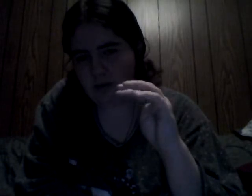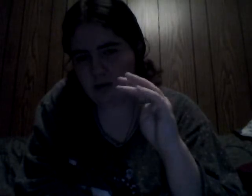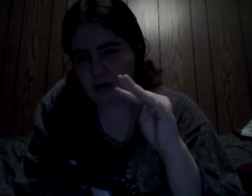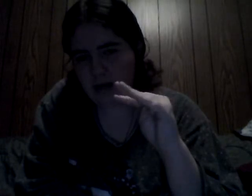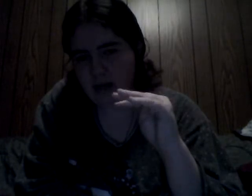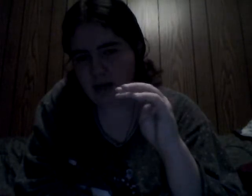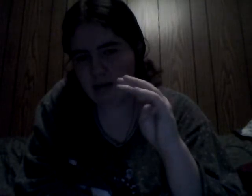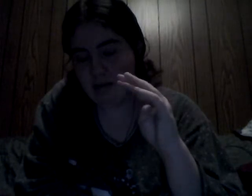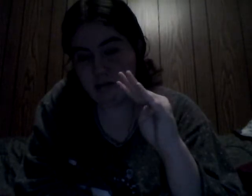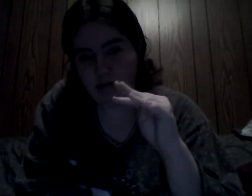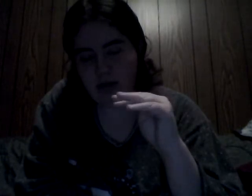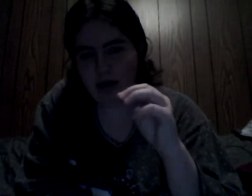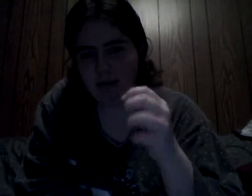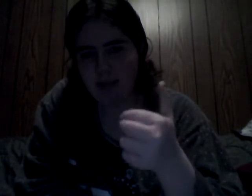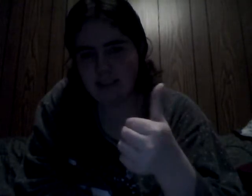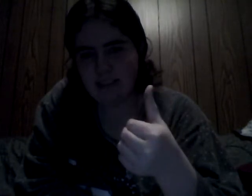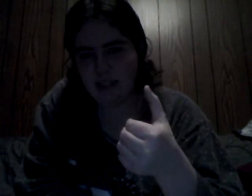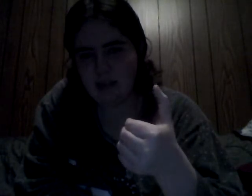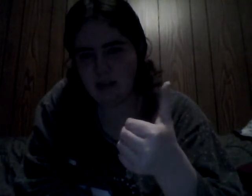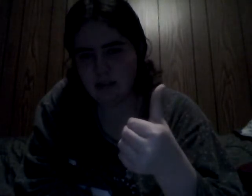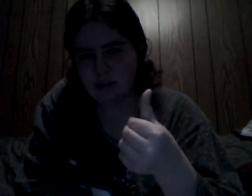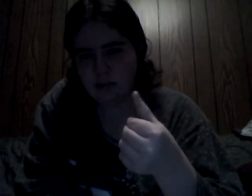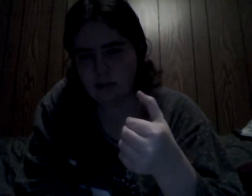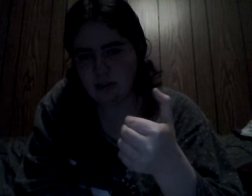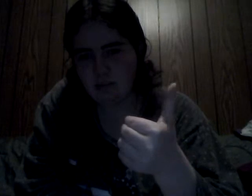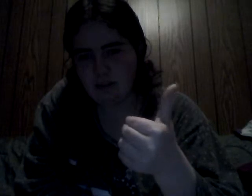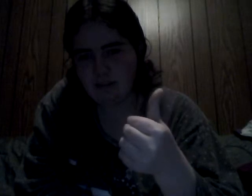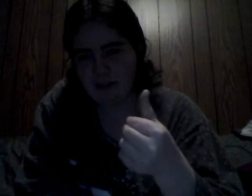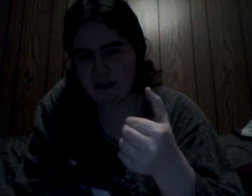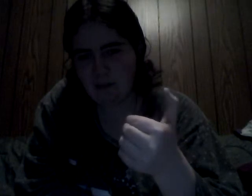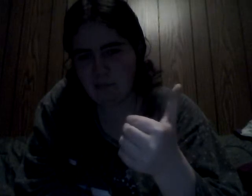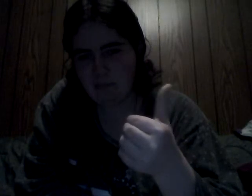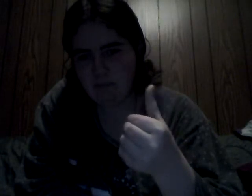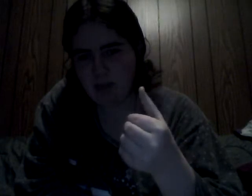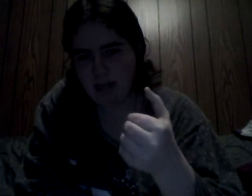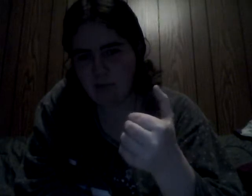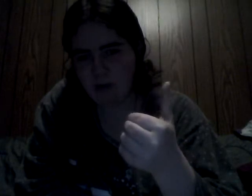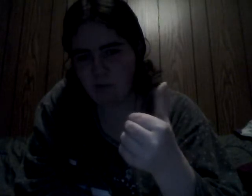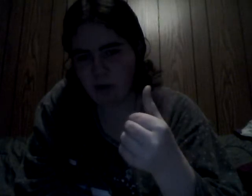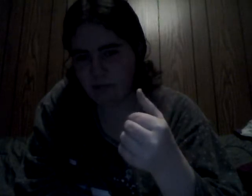And, I'm guessing I can also wiggle my thumb, like I would a worm.